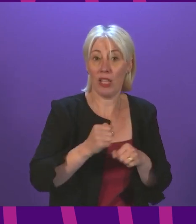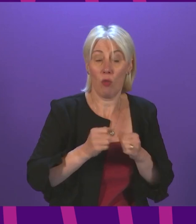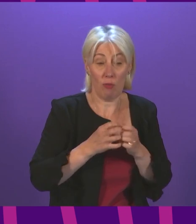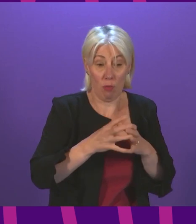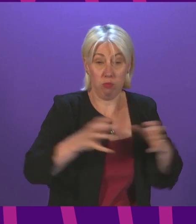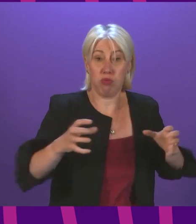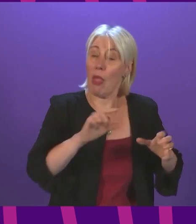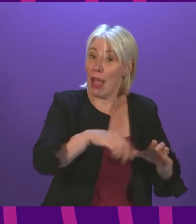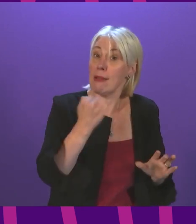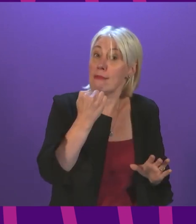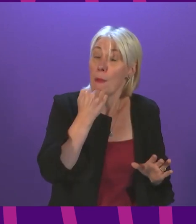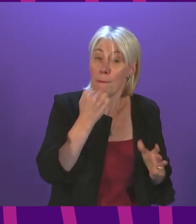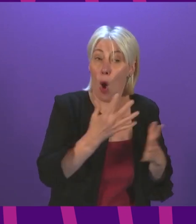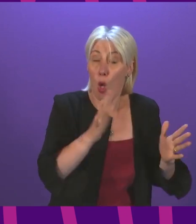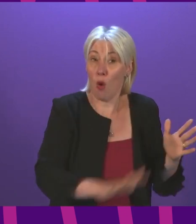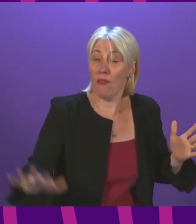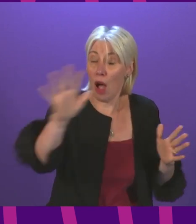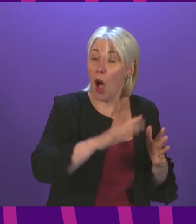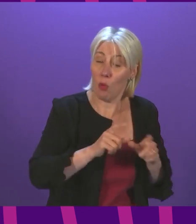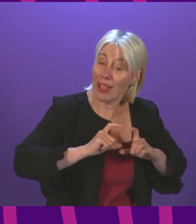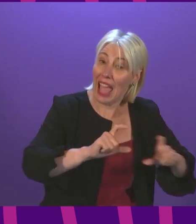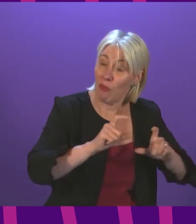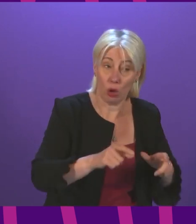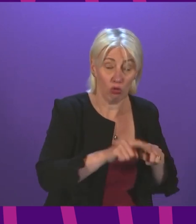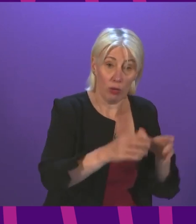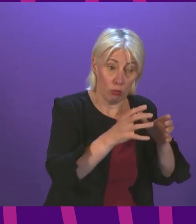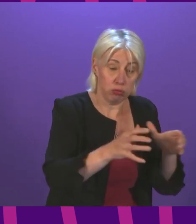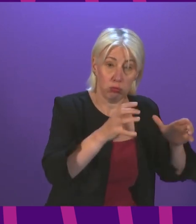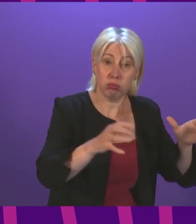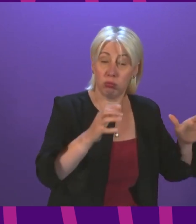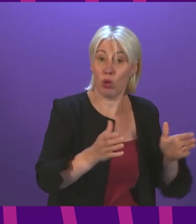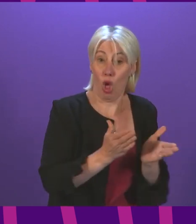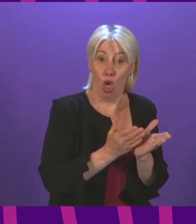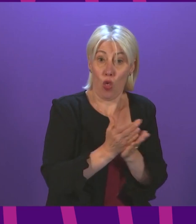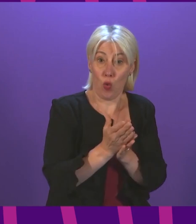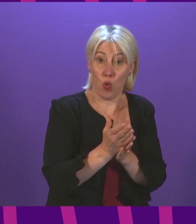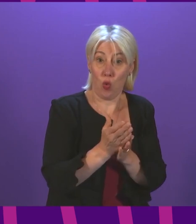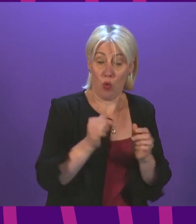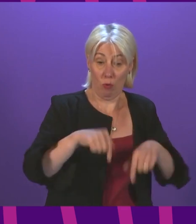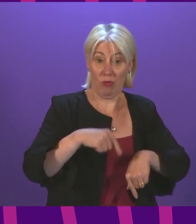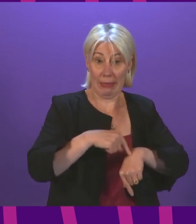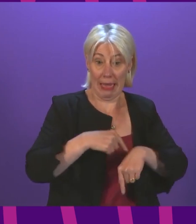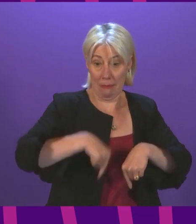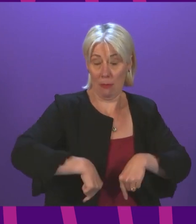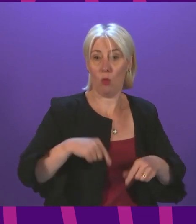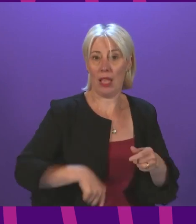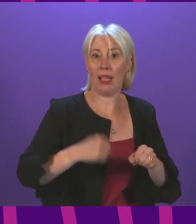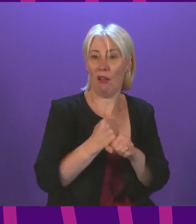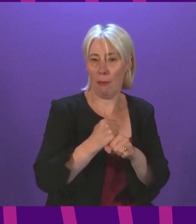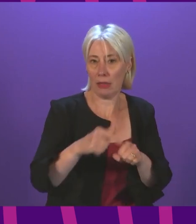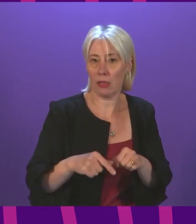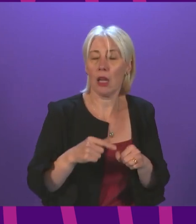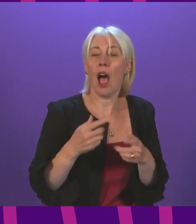national health service and we will continue to support increased staffing over the lifetime of this parliament as we implement the nhs